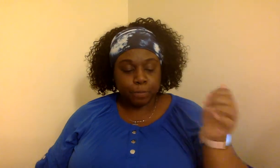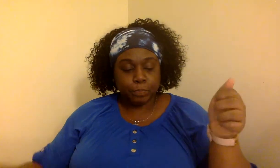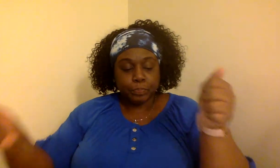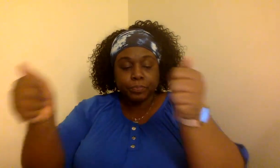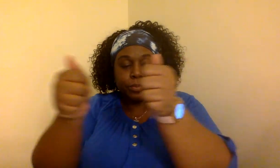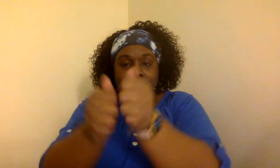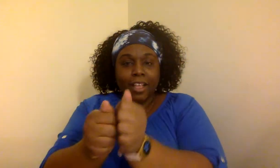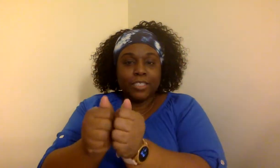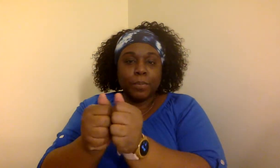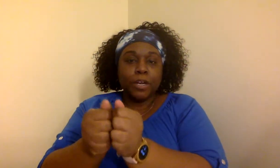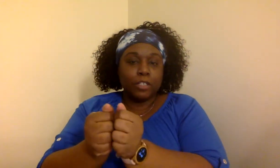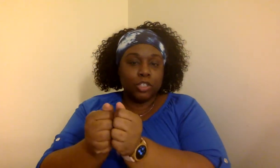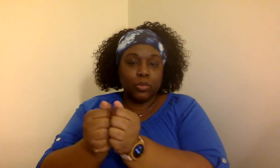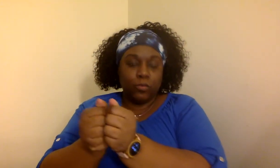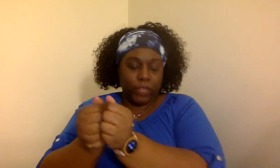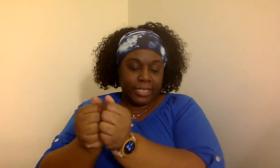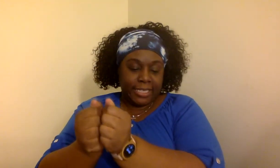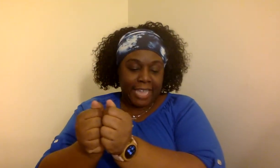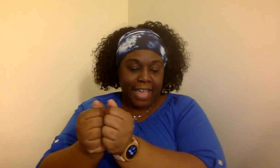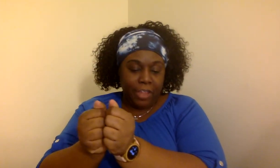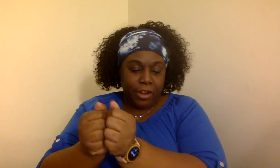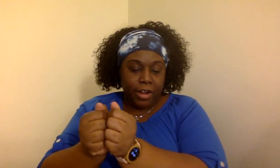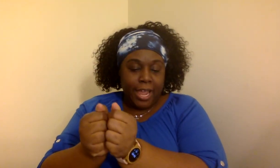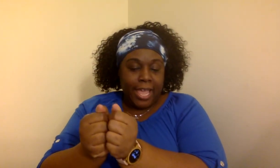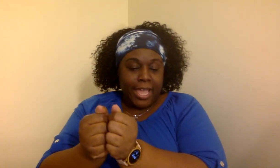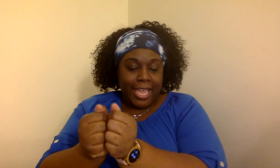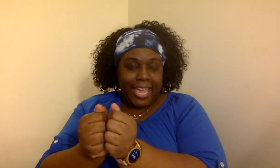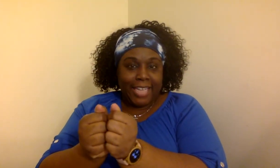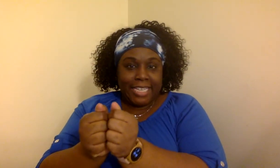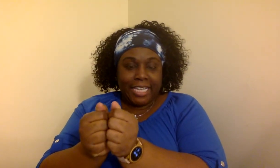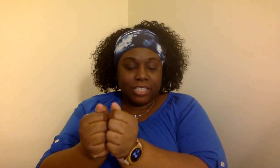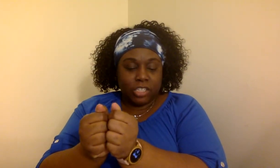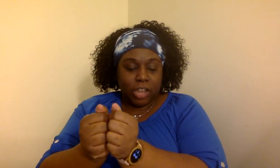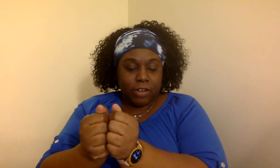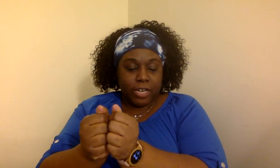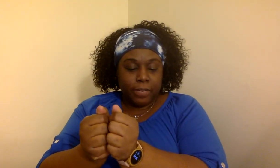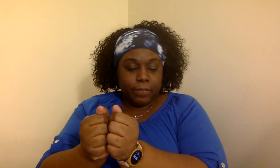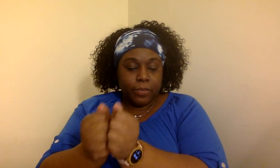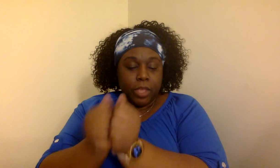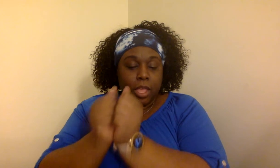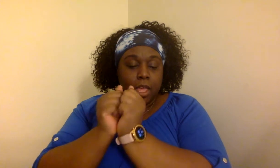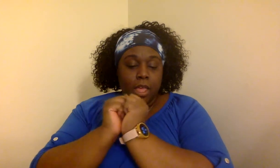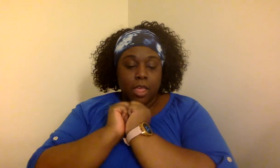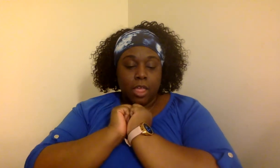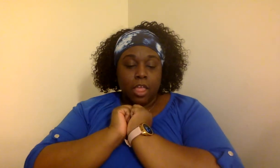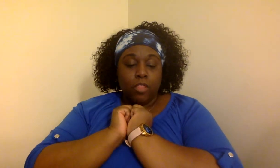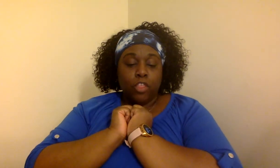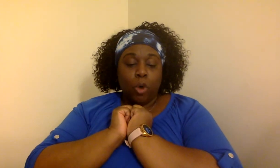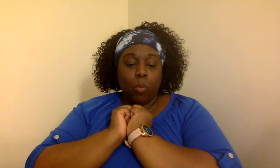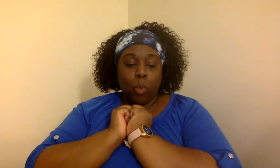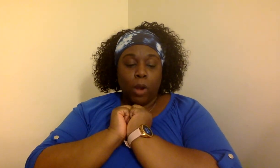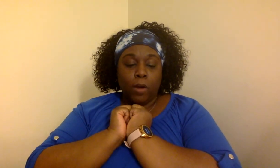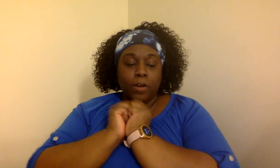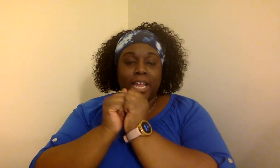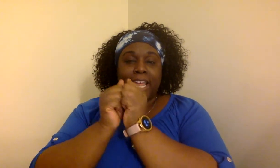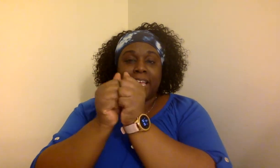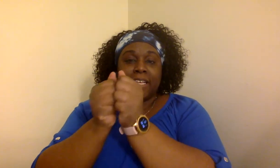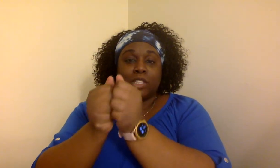Let's put our two fists together and get started. The word is